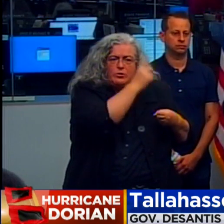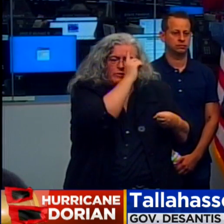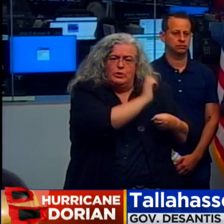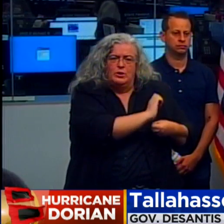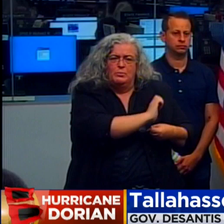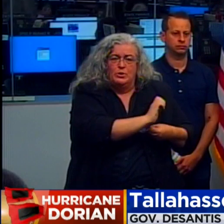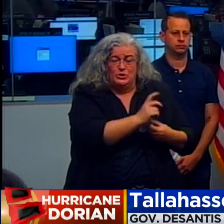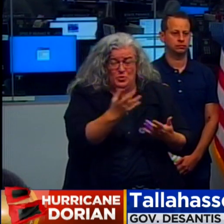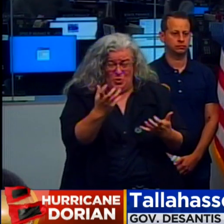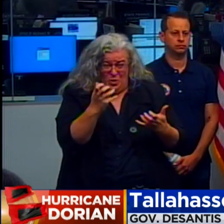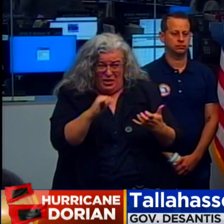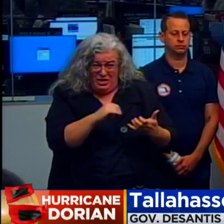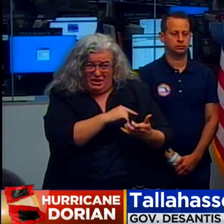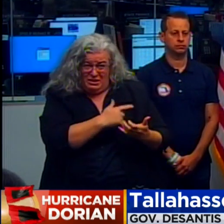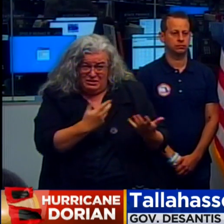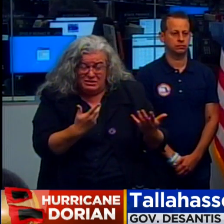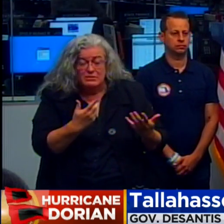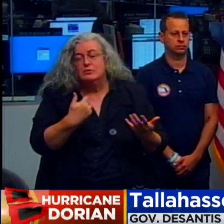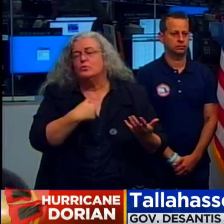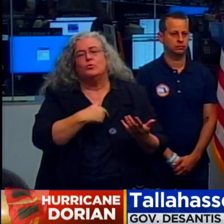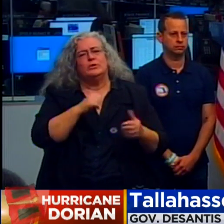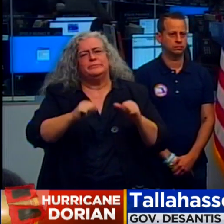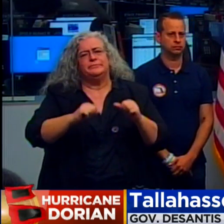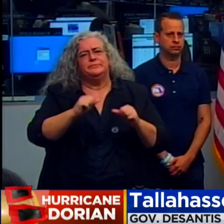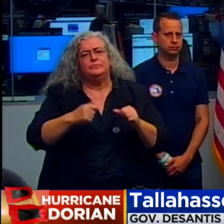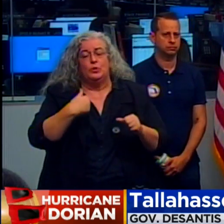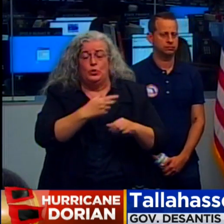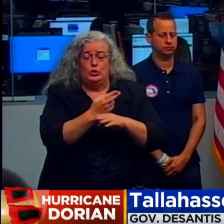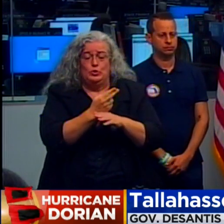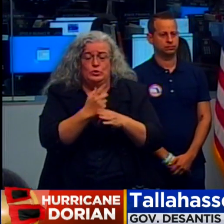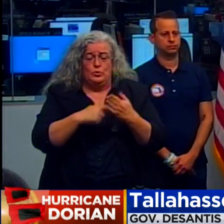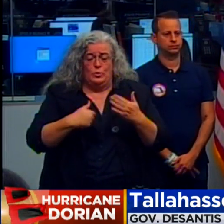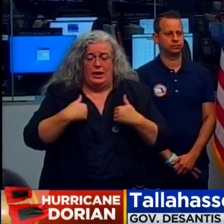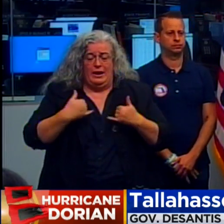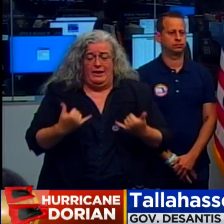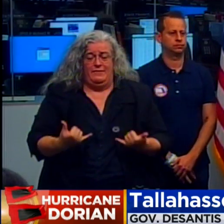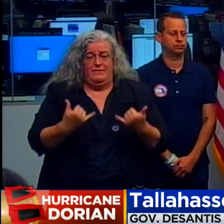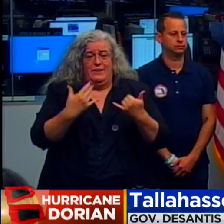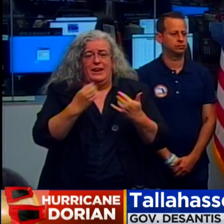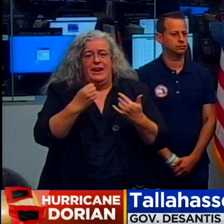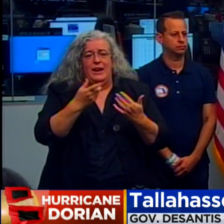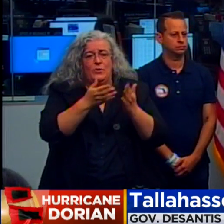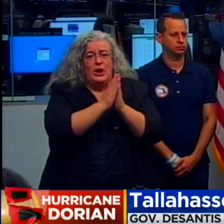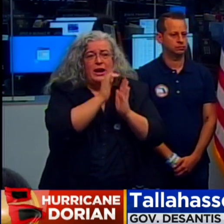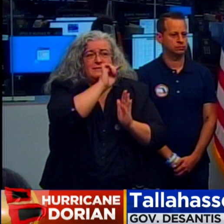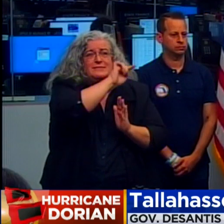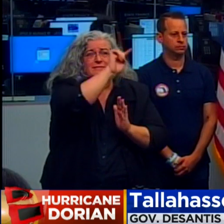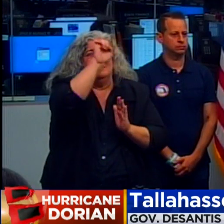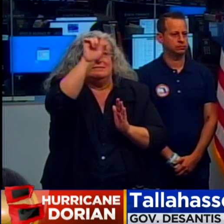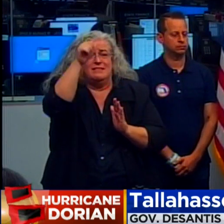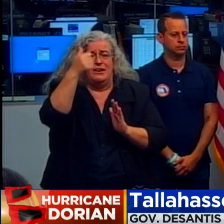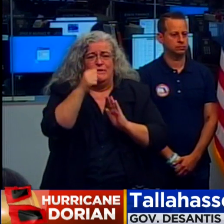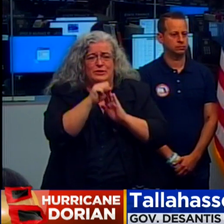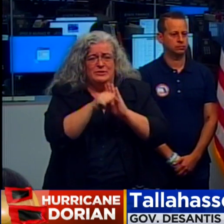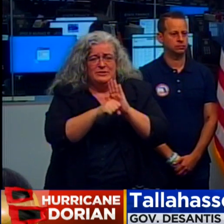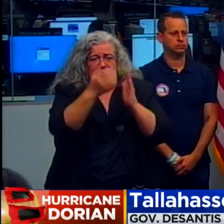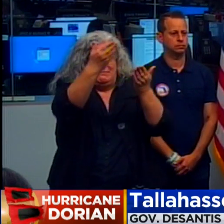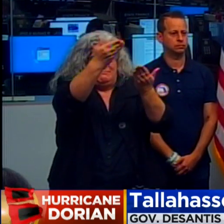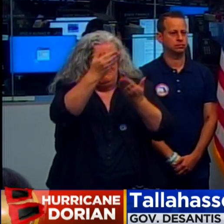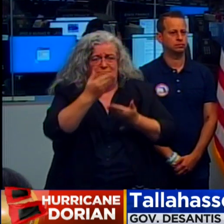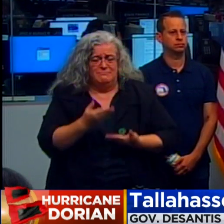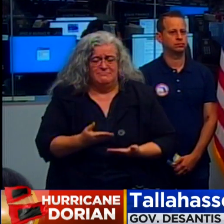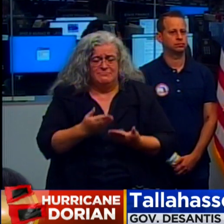of the day, you know, we're utilizing the capacity we have here, and then we're going outside the state to increase the capacity now.